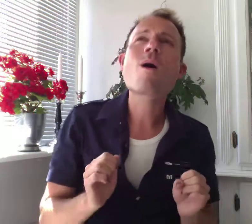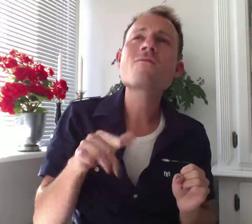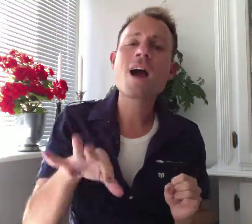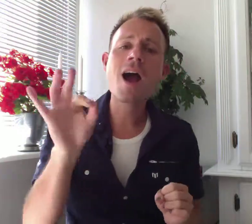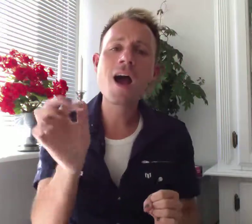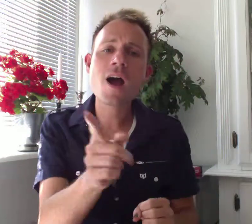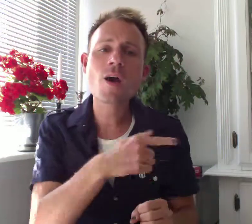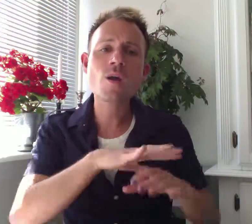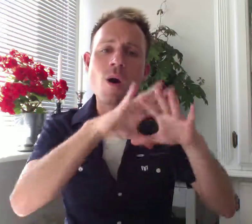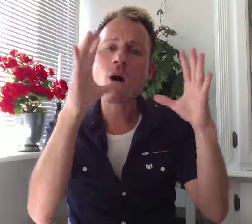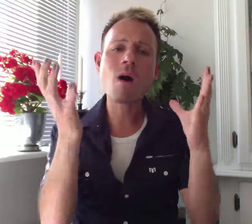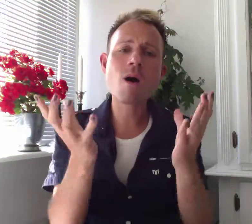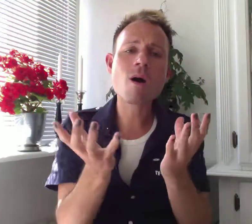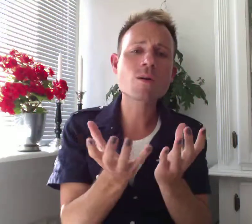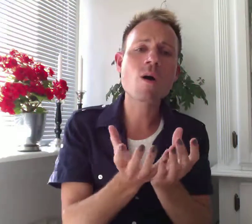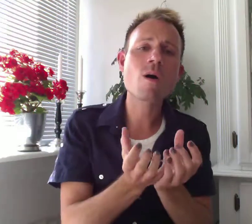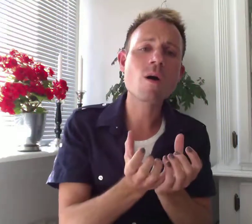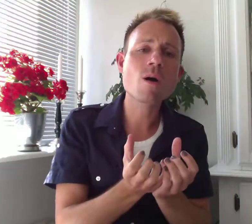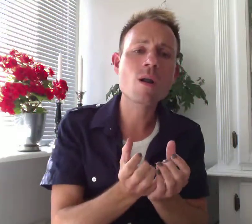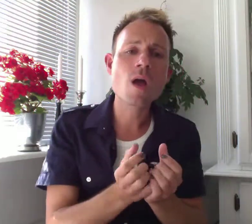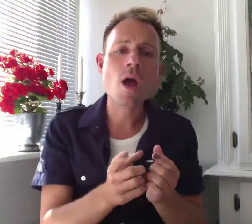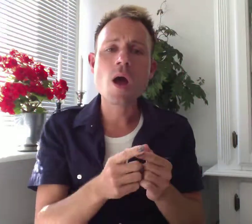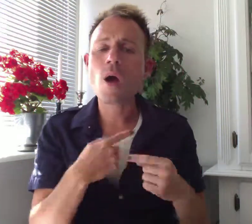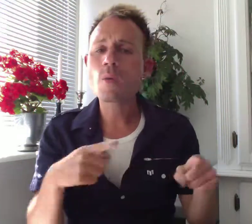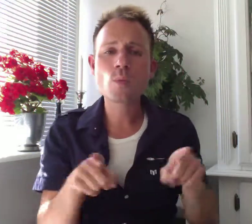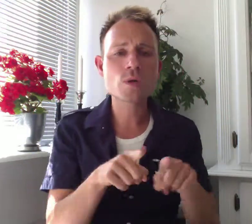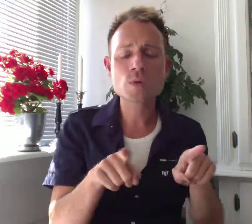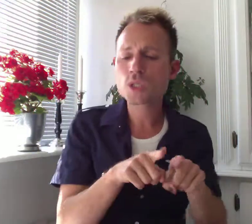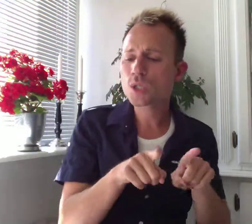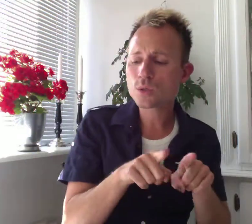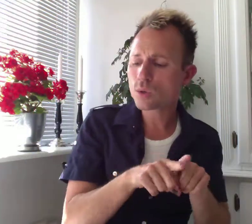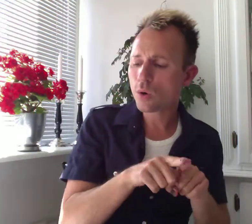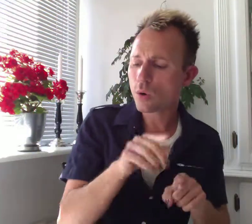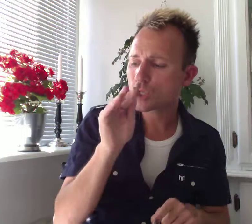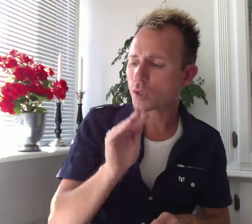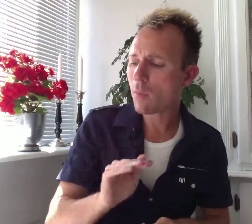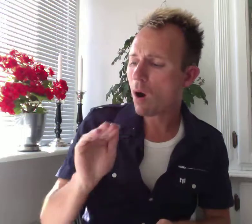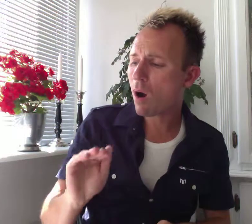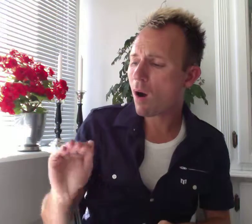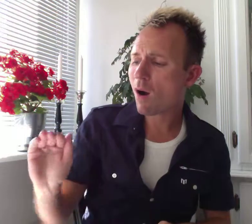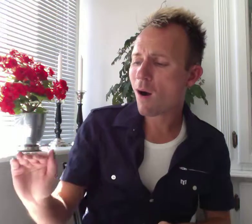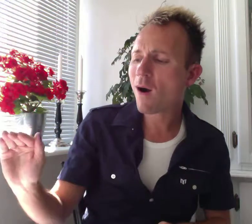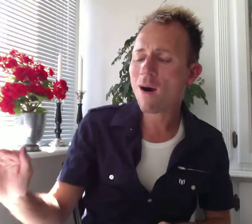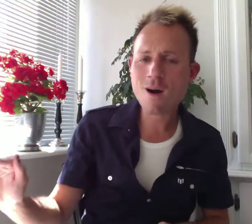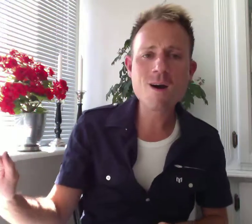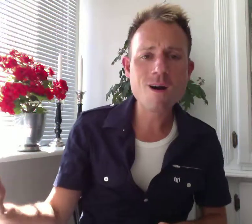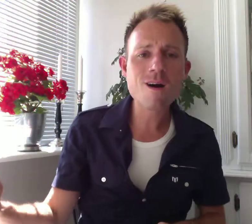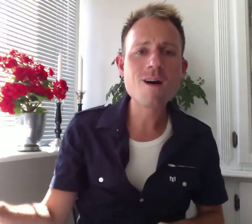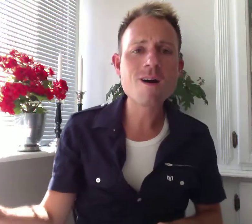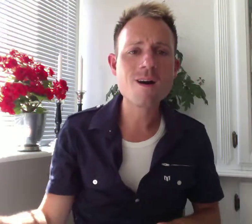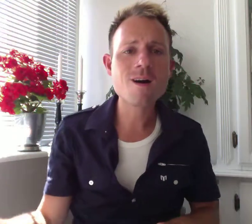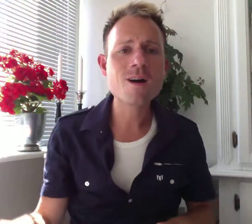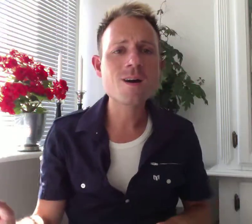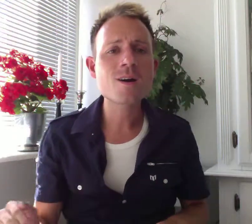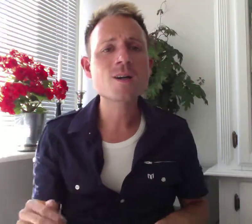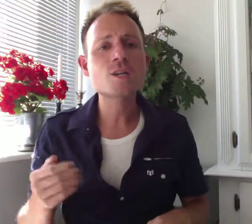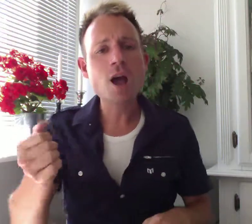finds us somewhere too small to stop